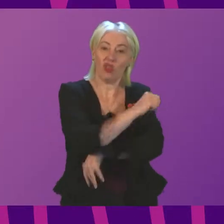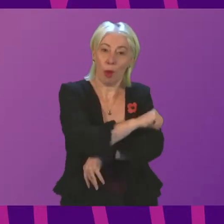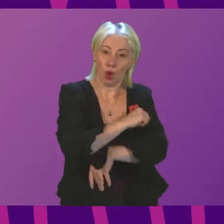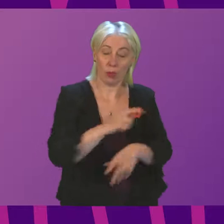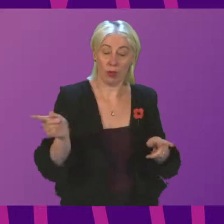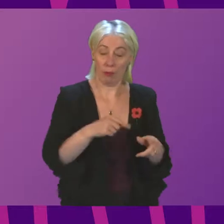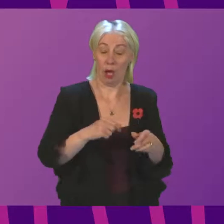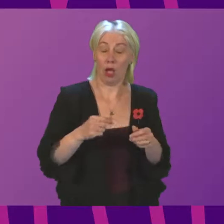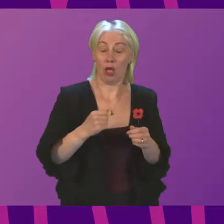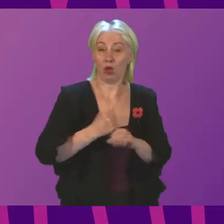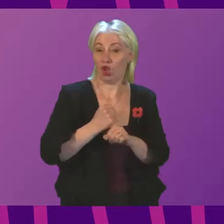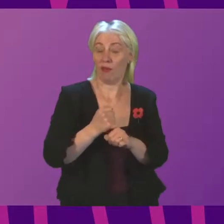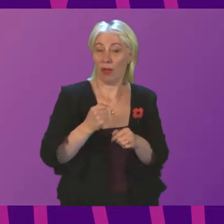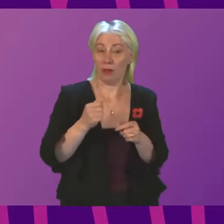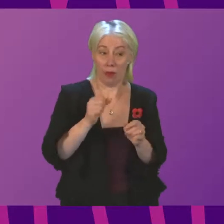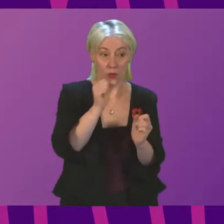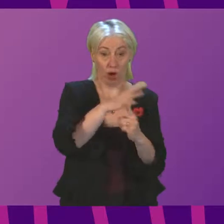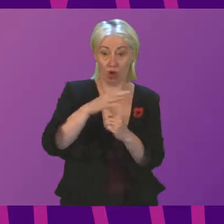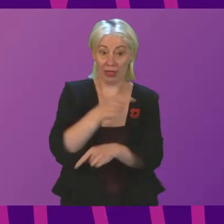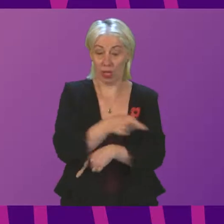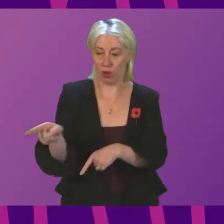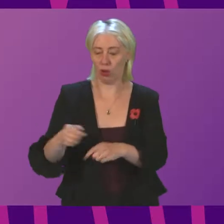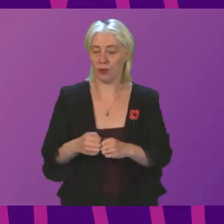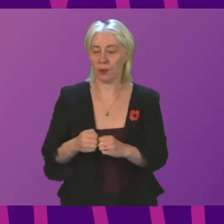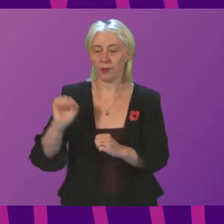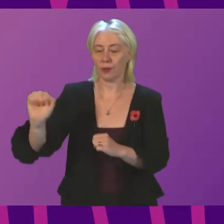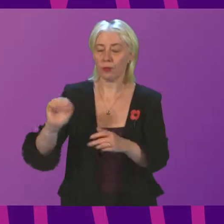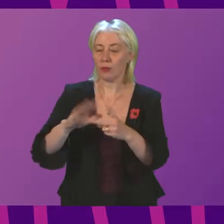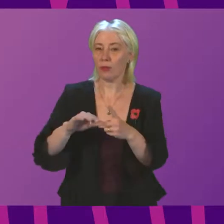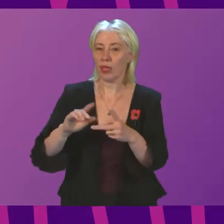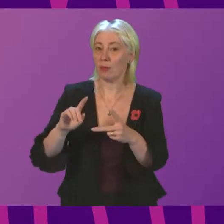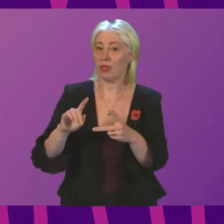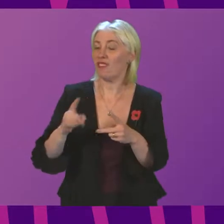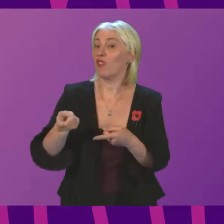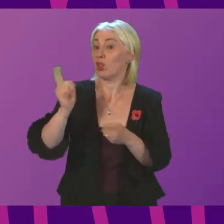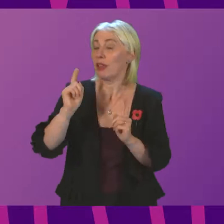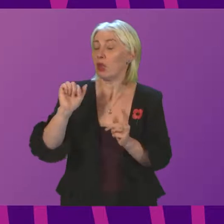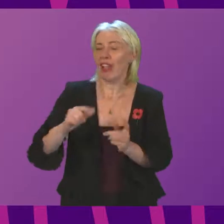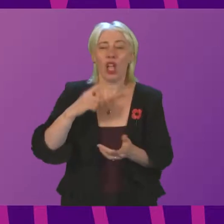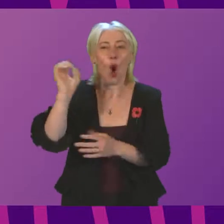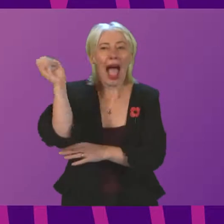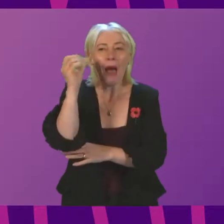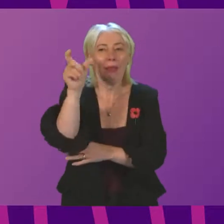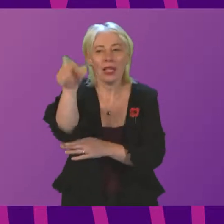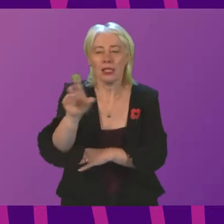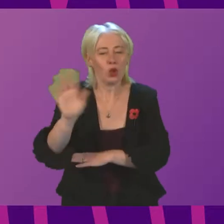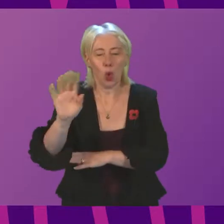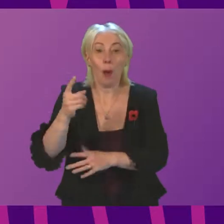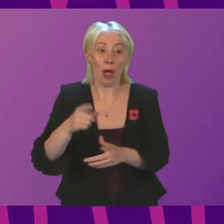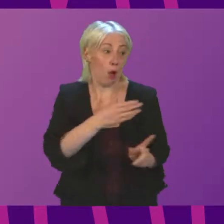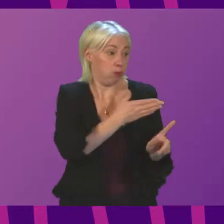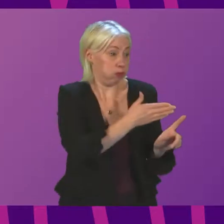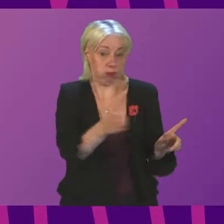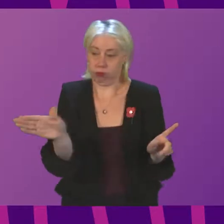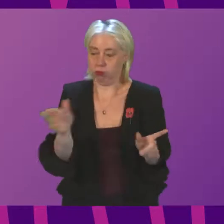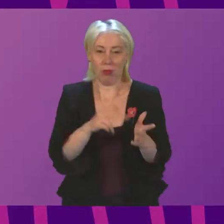prioritising. Douglas Ross. The Deputy First Minister is right. This is not just about ambulance staff, but workers across our